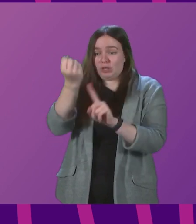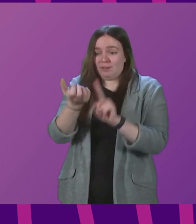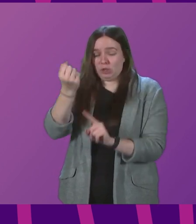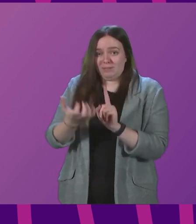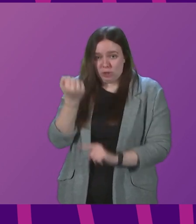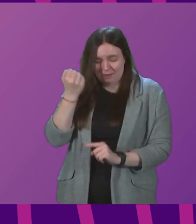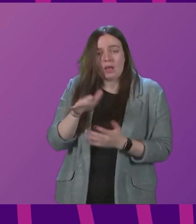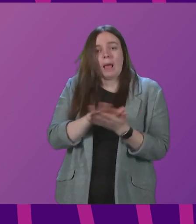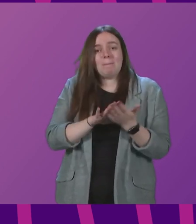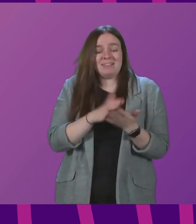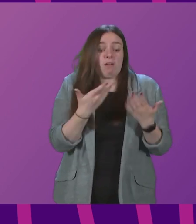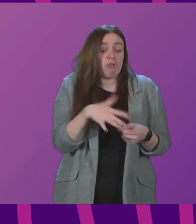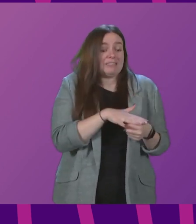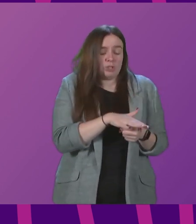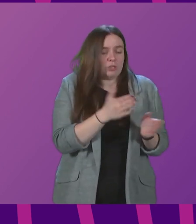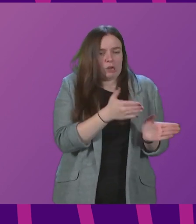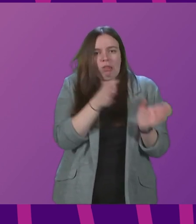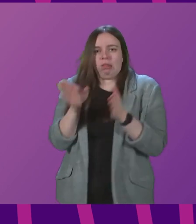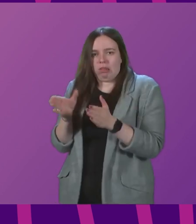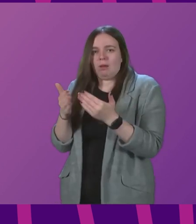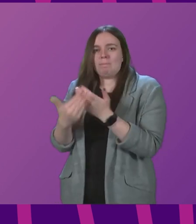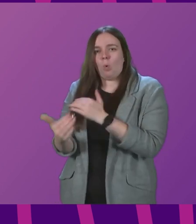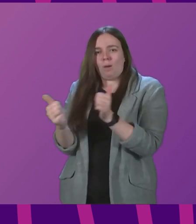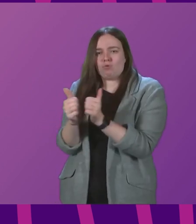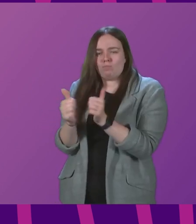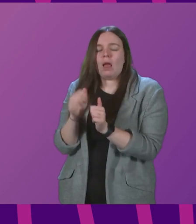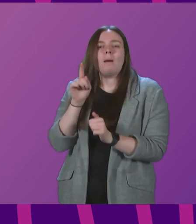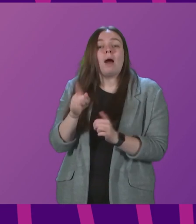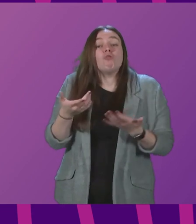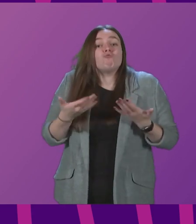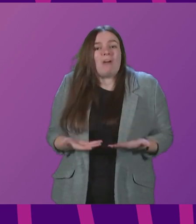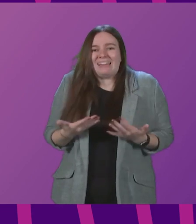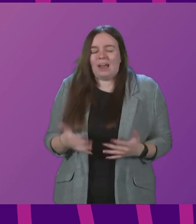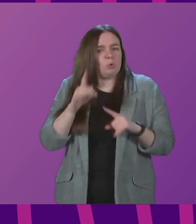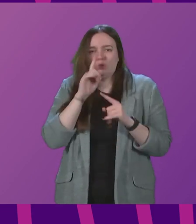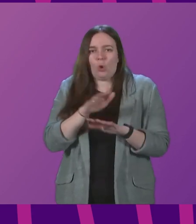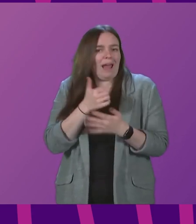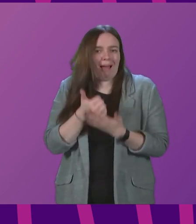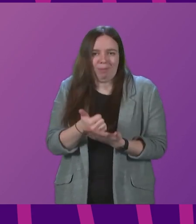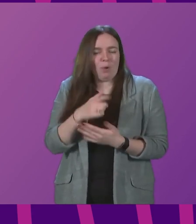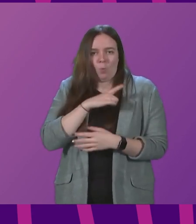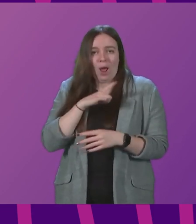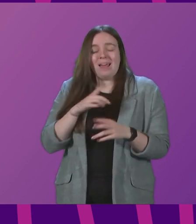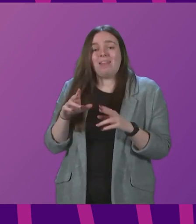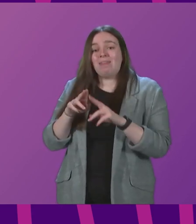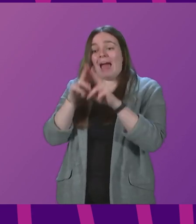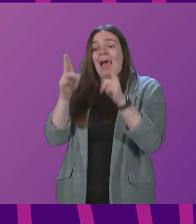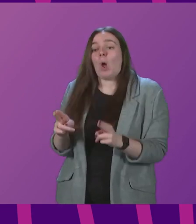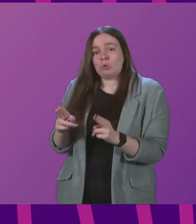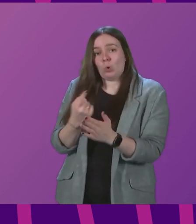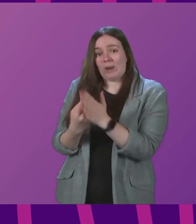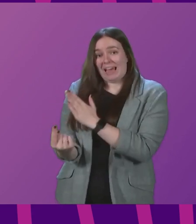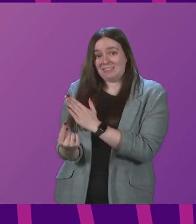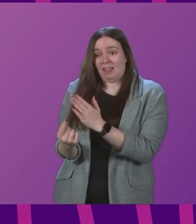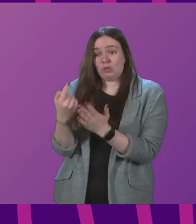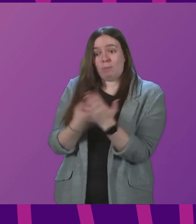current situation to something more proportionate. But it would be counterproductive to do that right now, because the household isolation policy at the